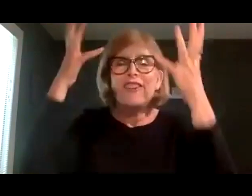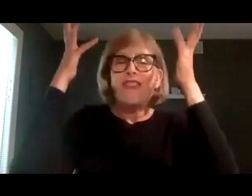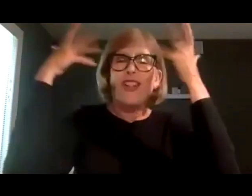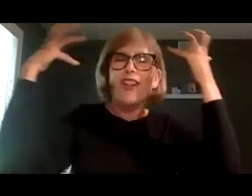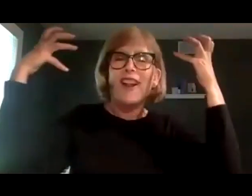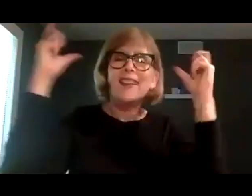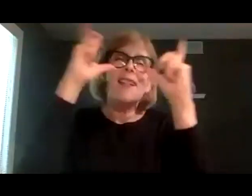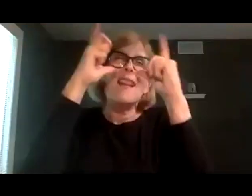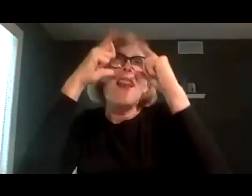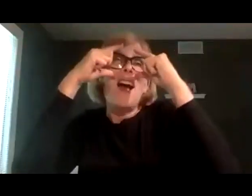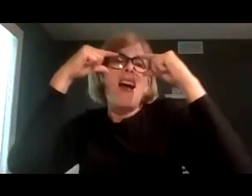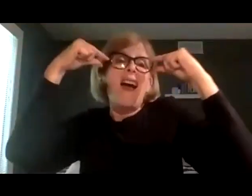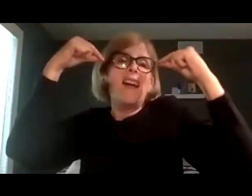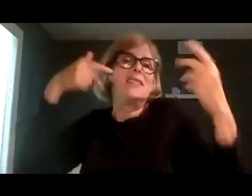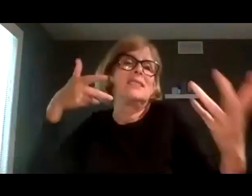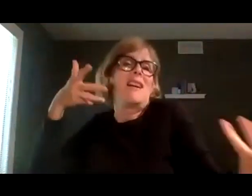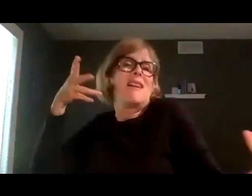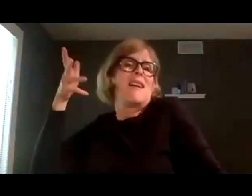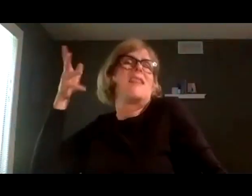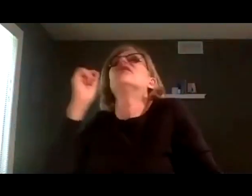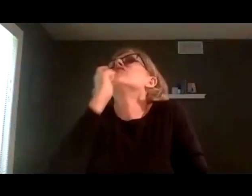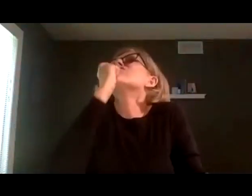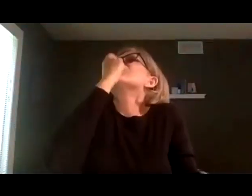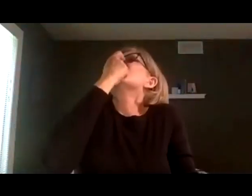today I feel silly